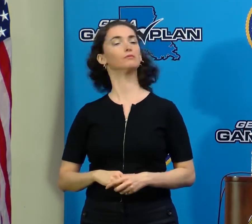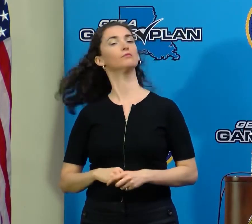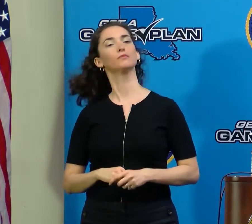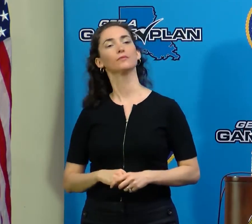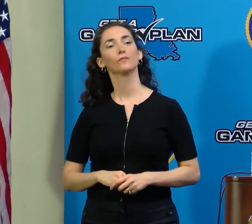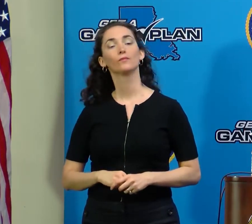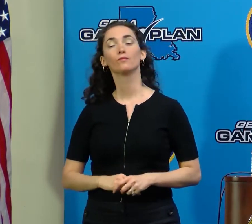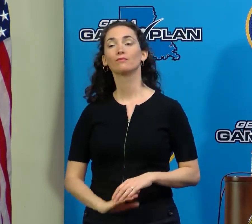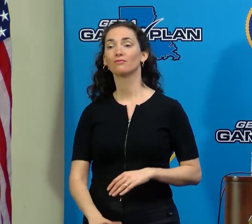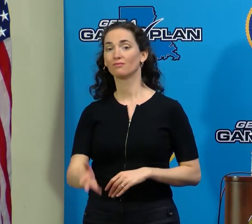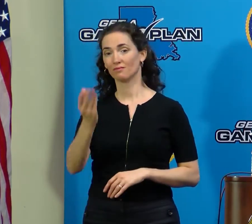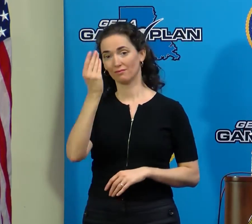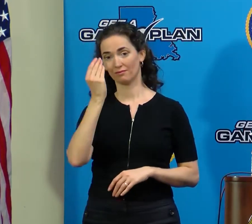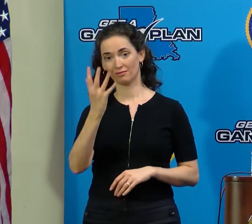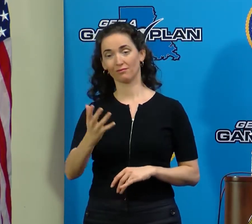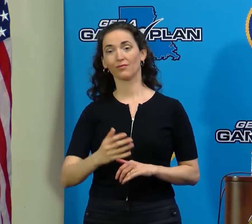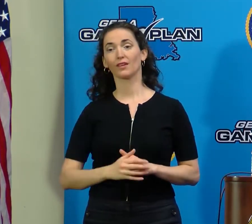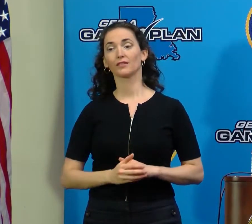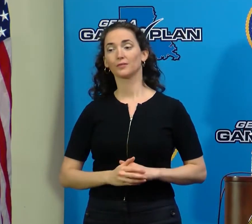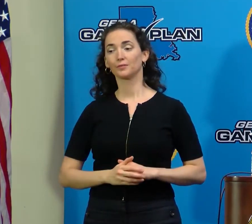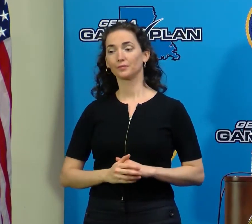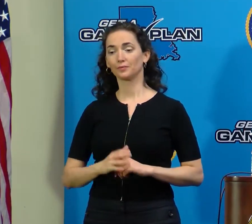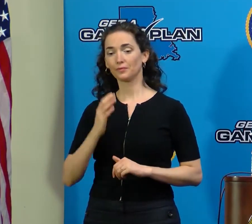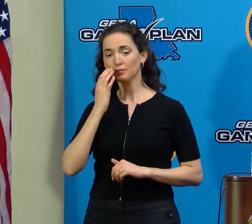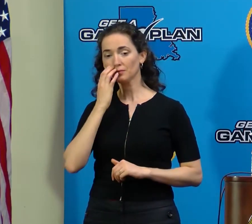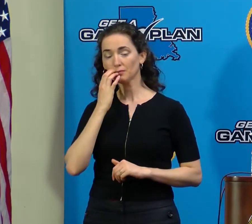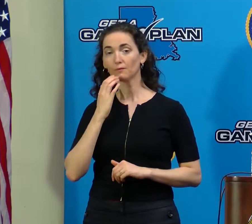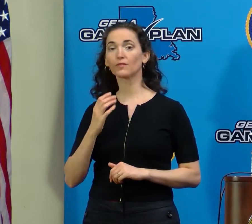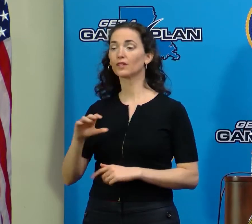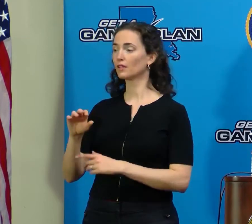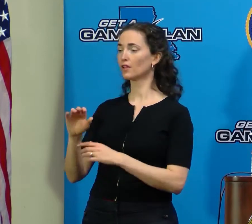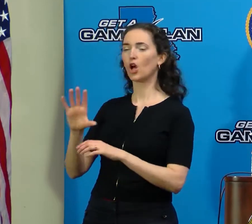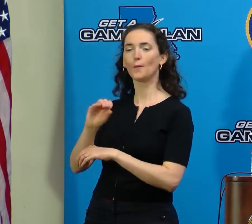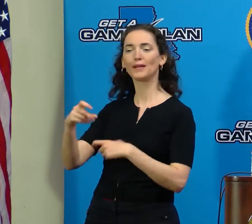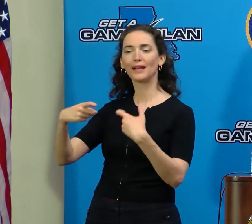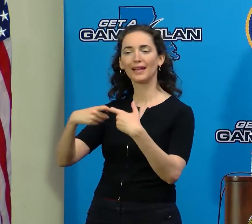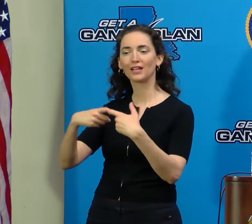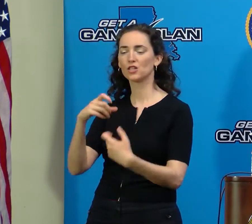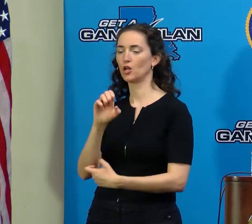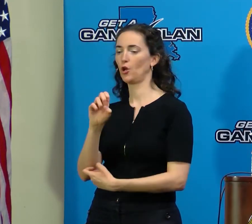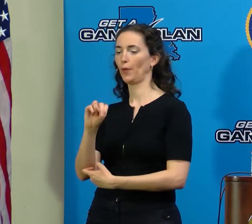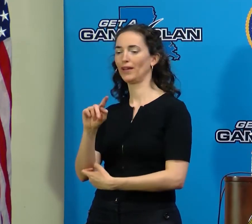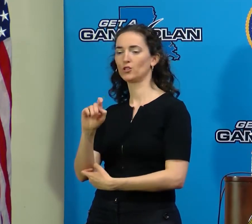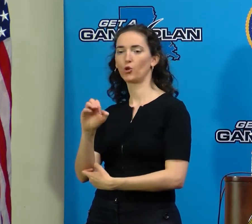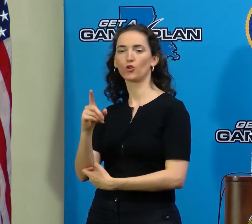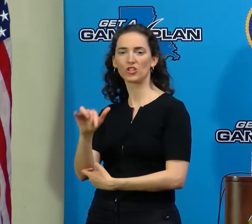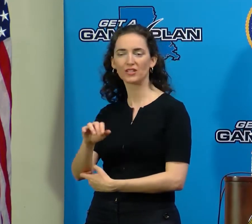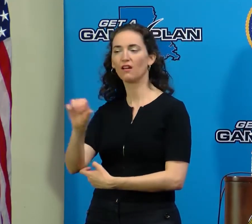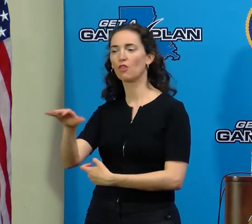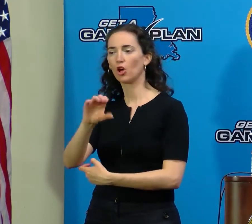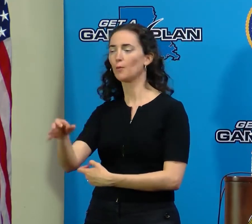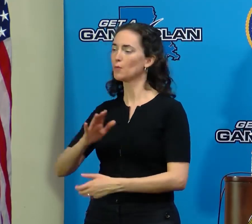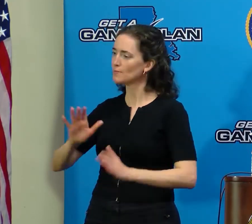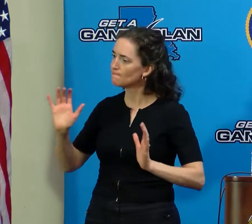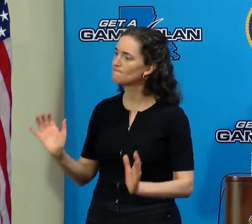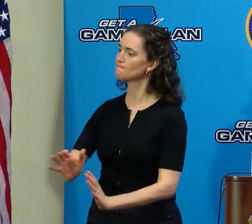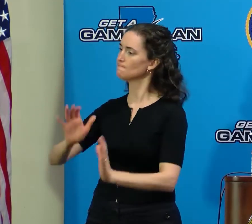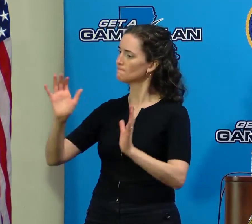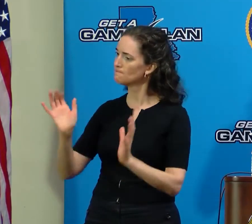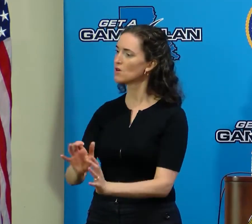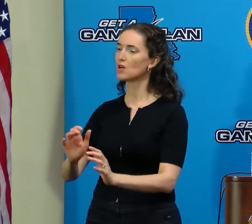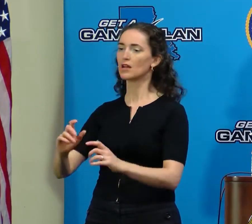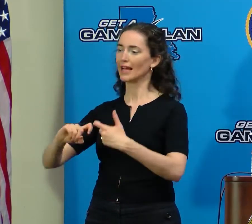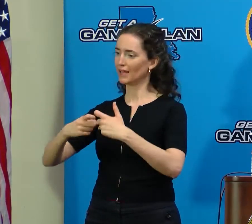And I can tell you we're going to push Intergy and all the other electric companies to restore power just as soon as they can.